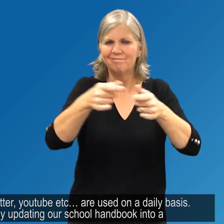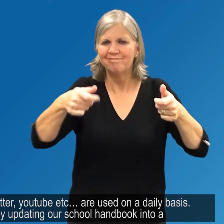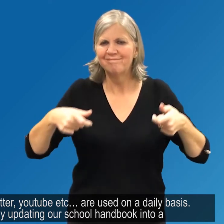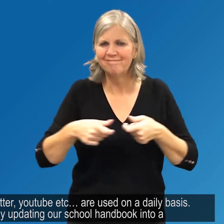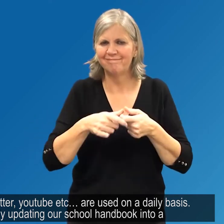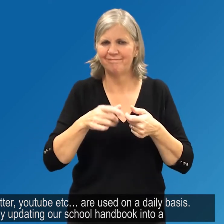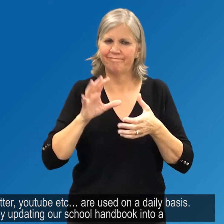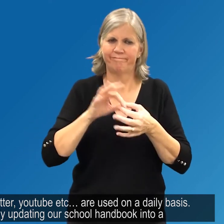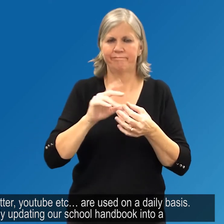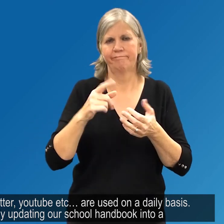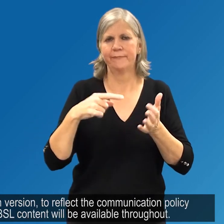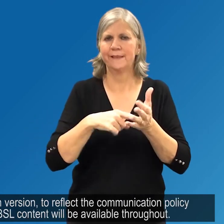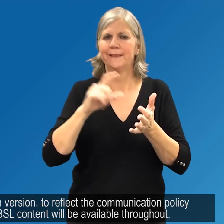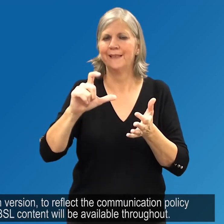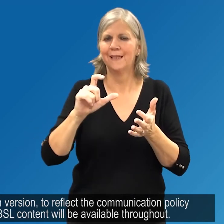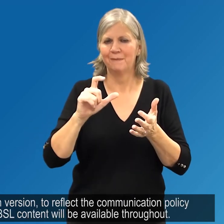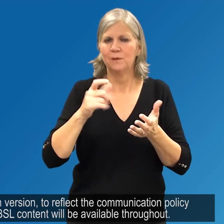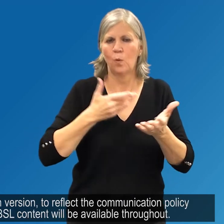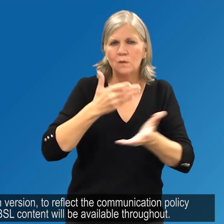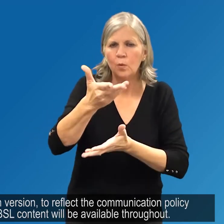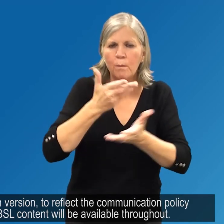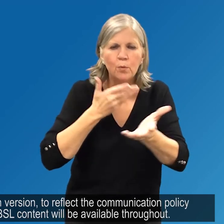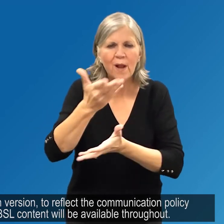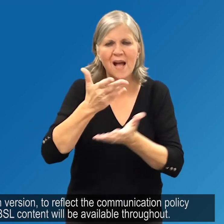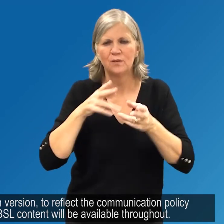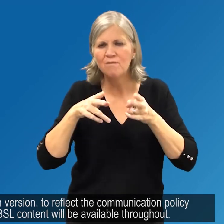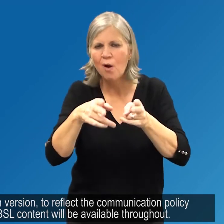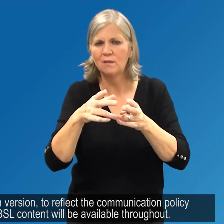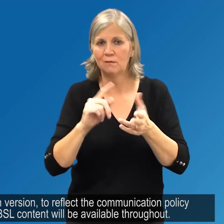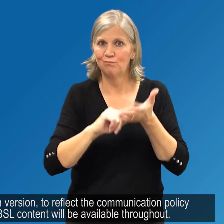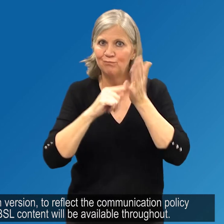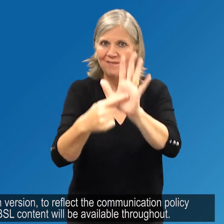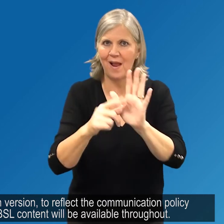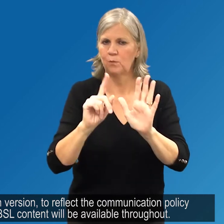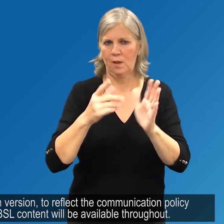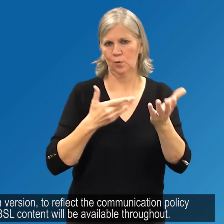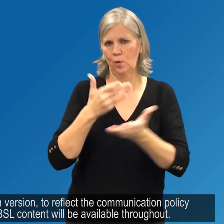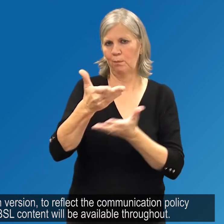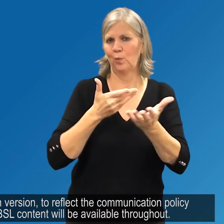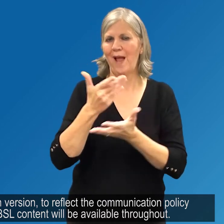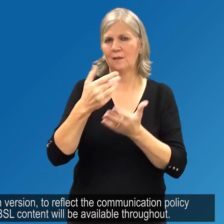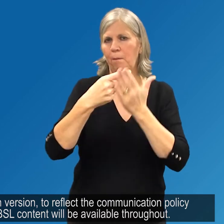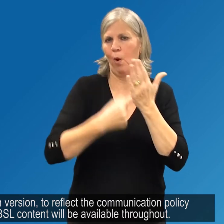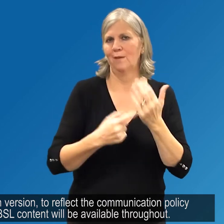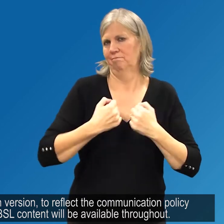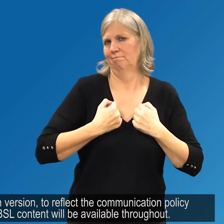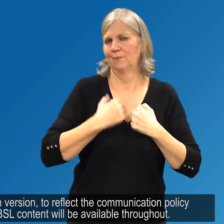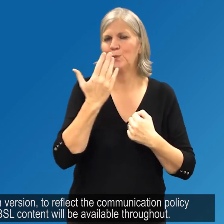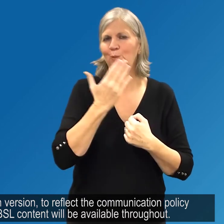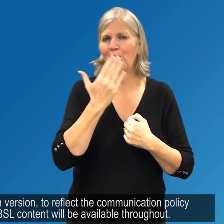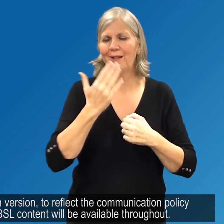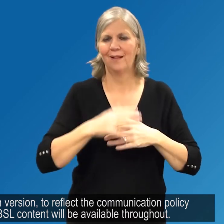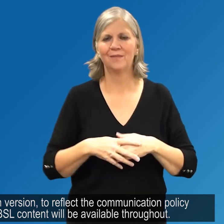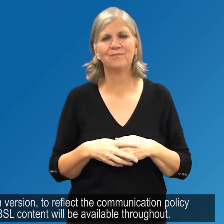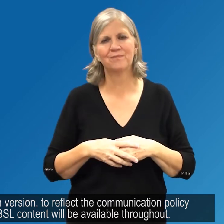total communication version to reflect the communication policy of our school. BSL content will be available throughout.